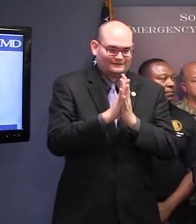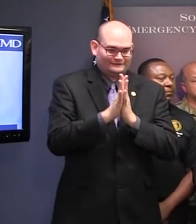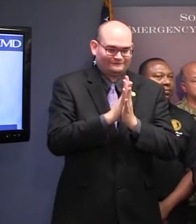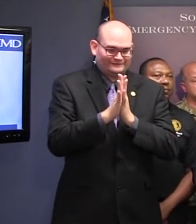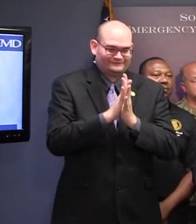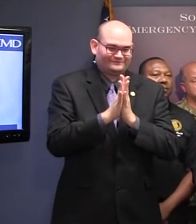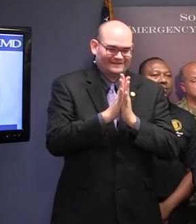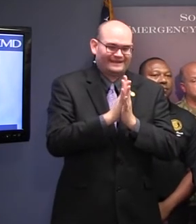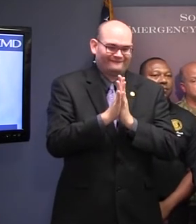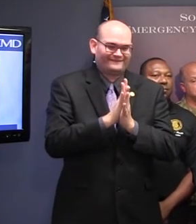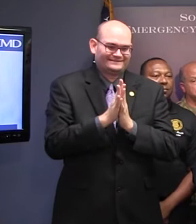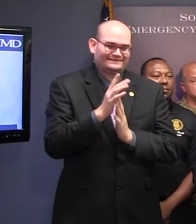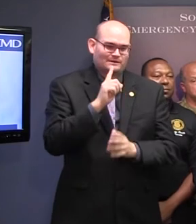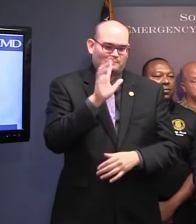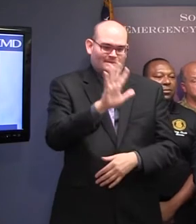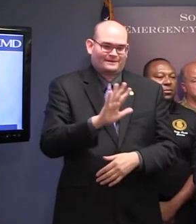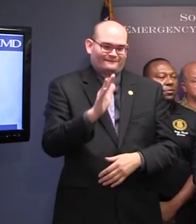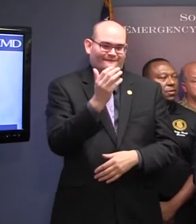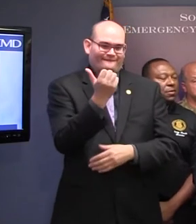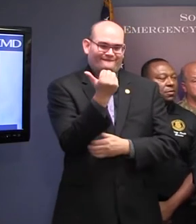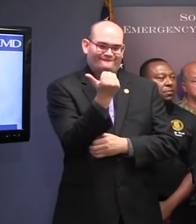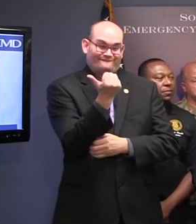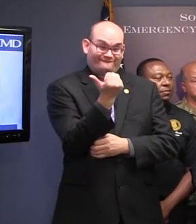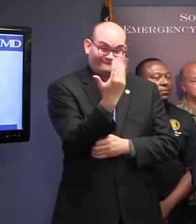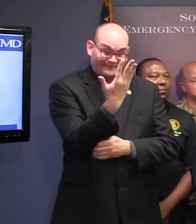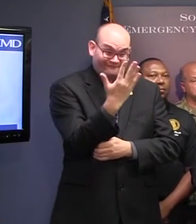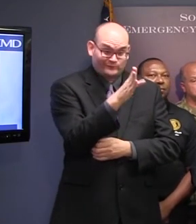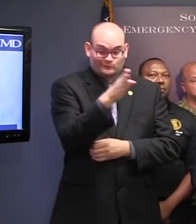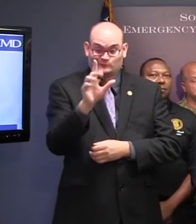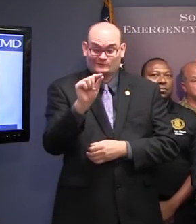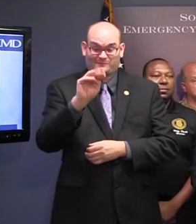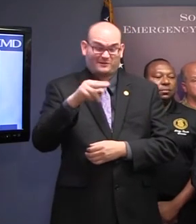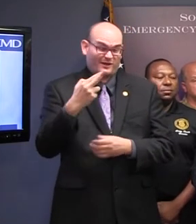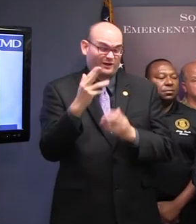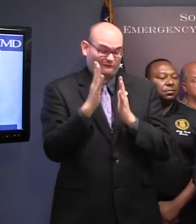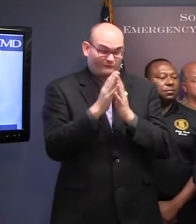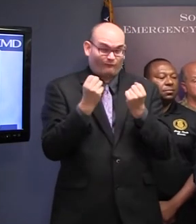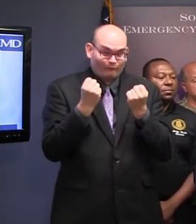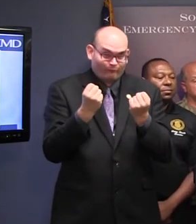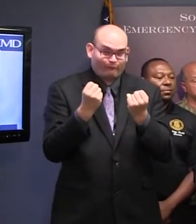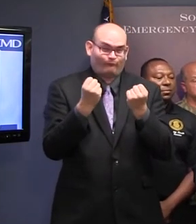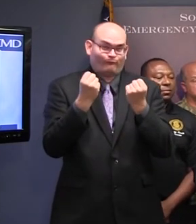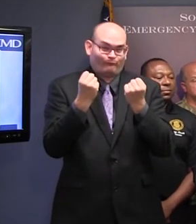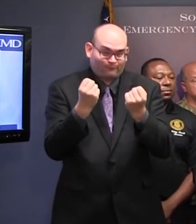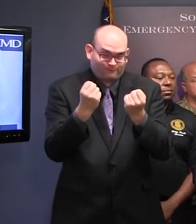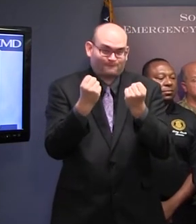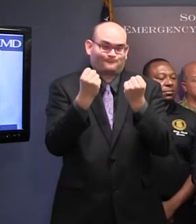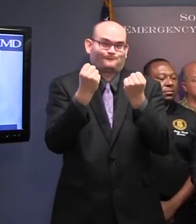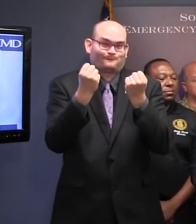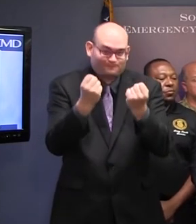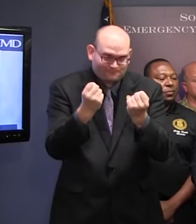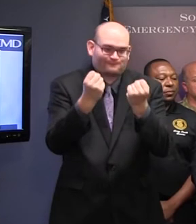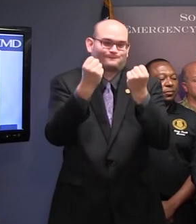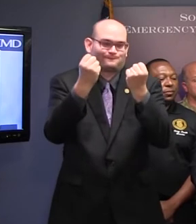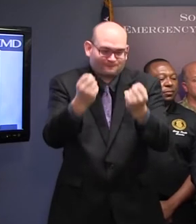the neighborhood of about 15 to 20 miles per hour, so it is congested currently moving up towards the Columbia area